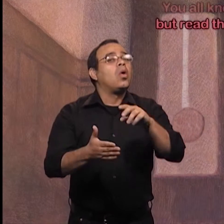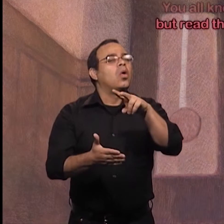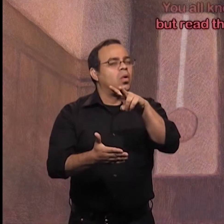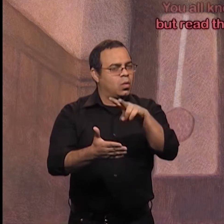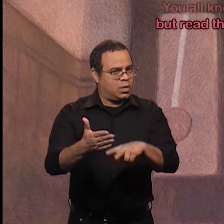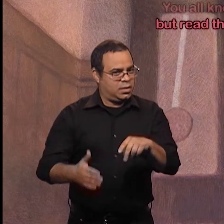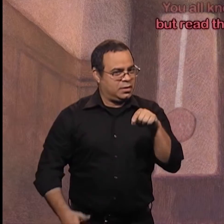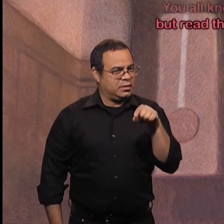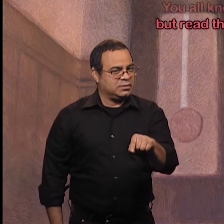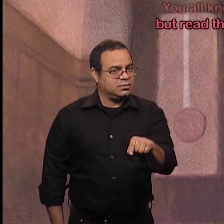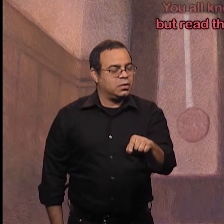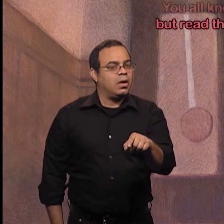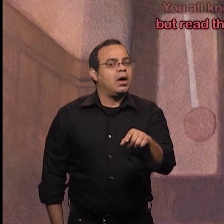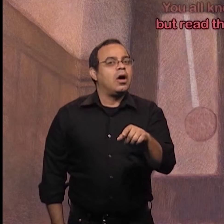see. The clock's pendulum swings.